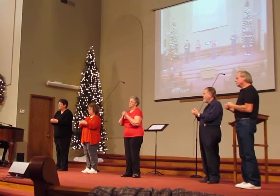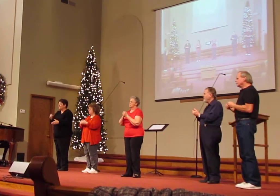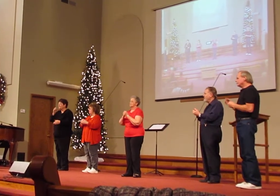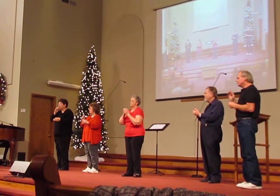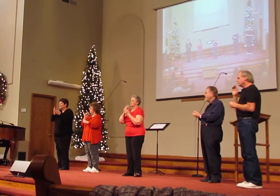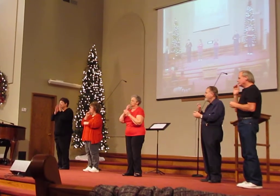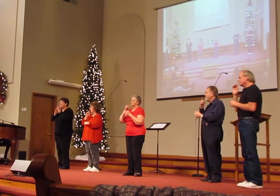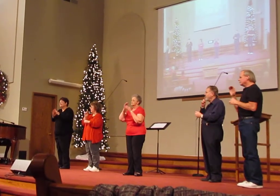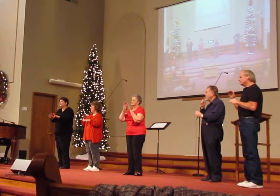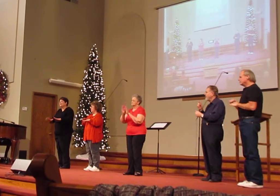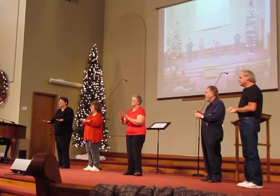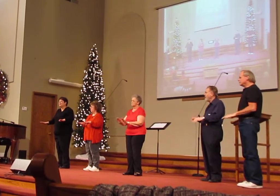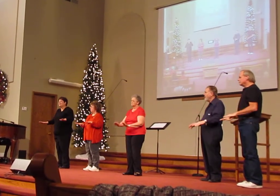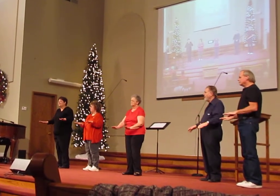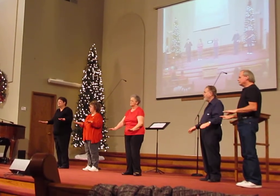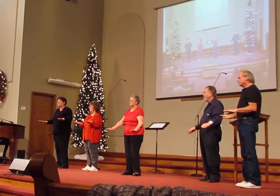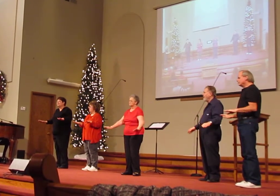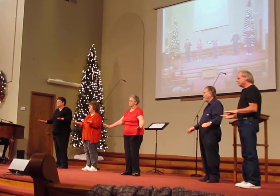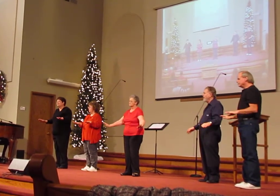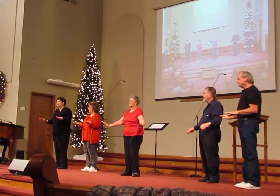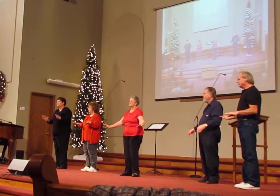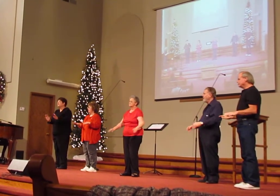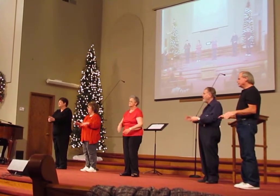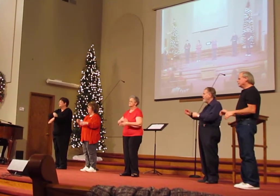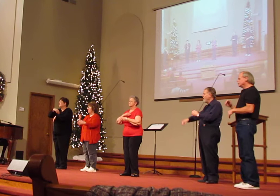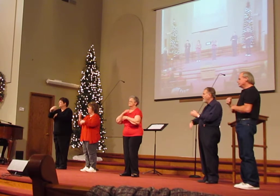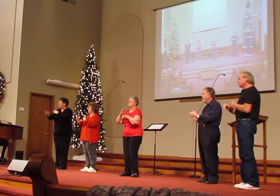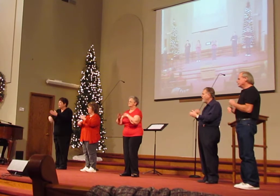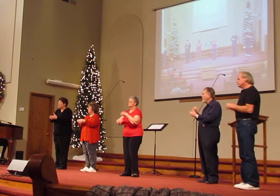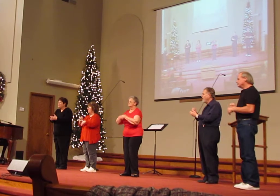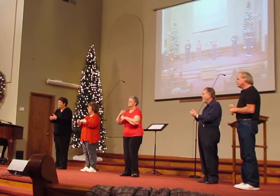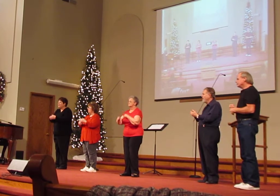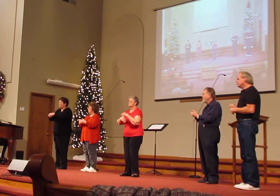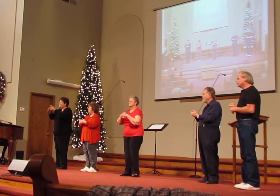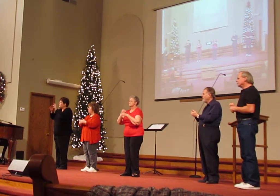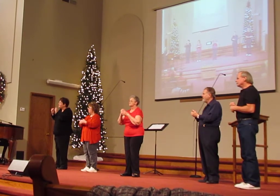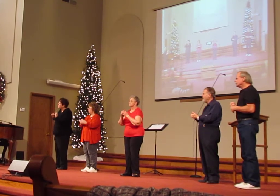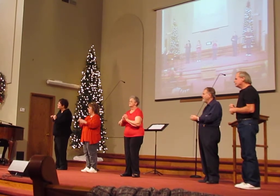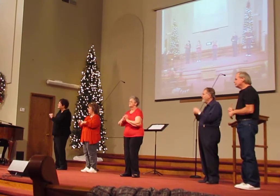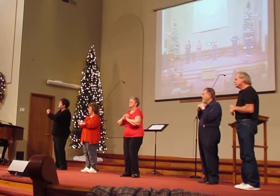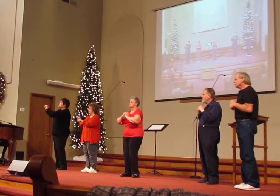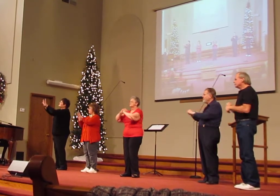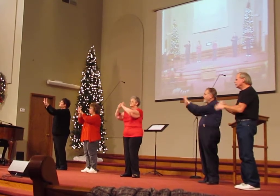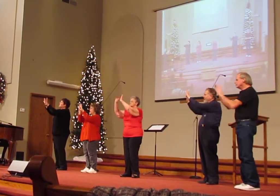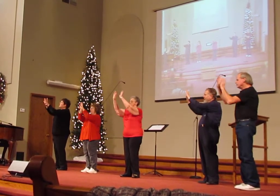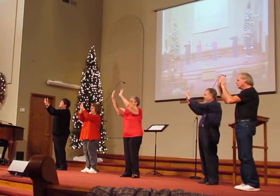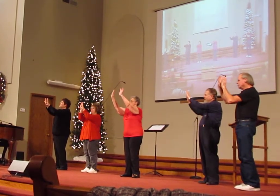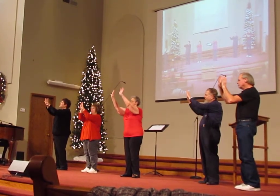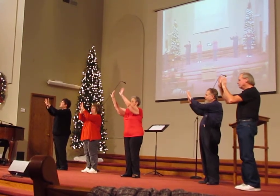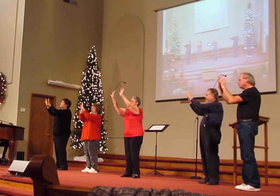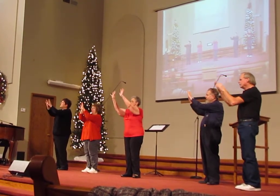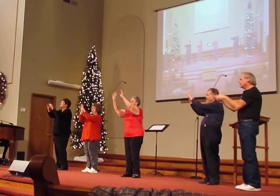is calm, all is bright.